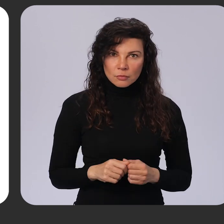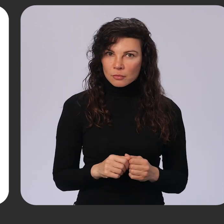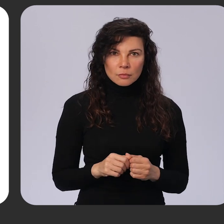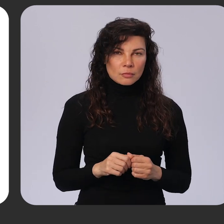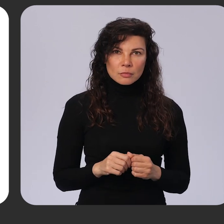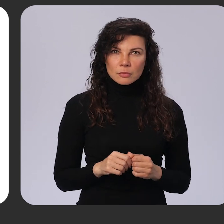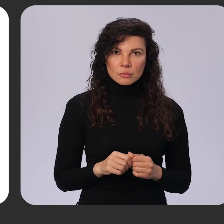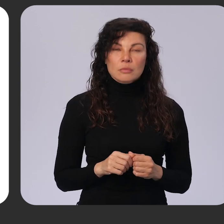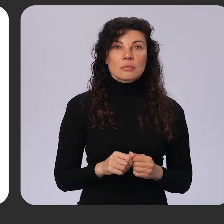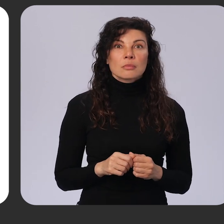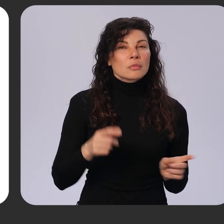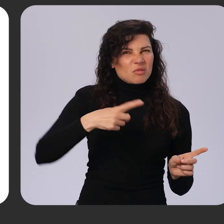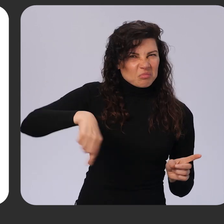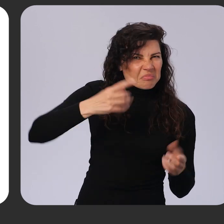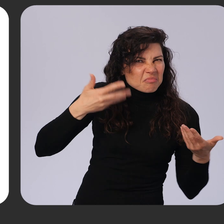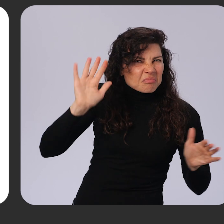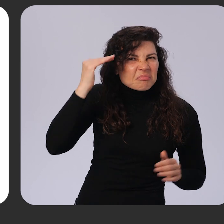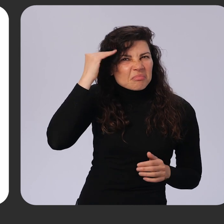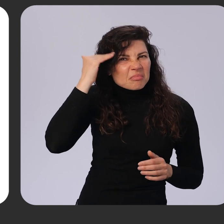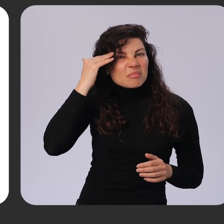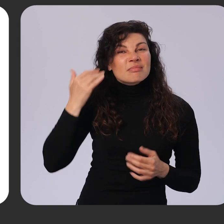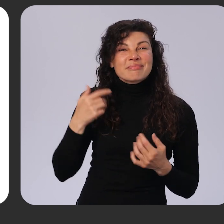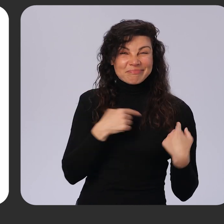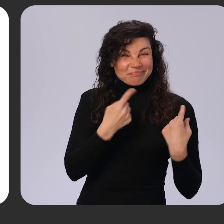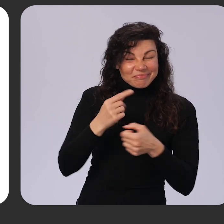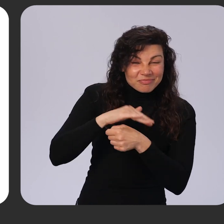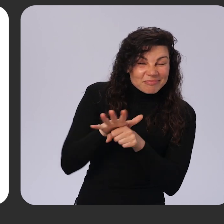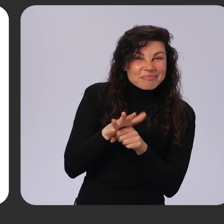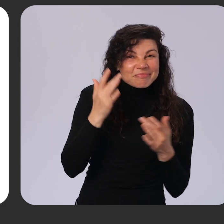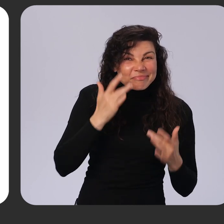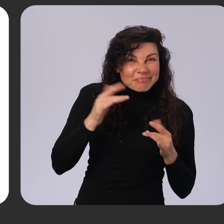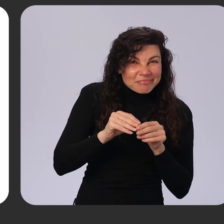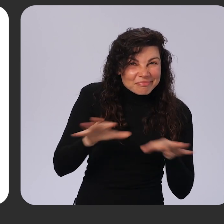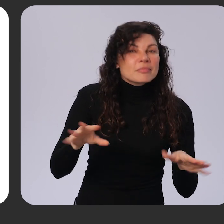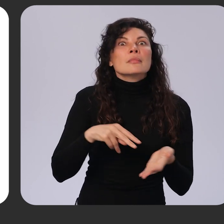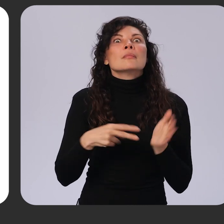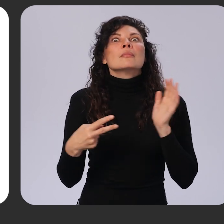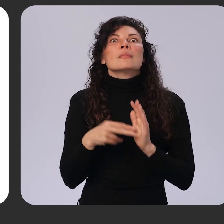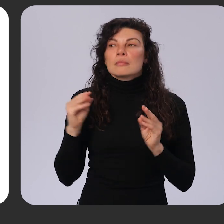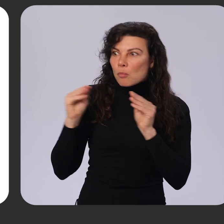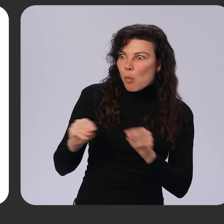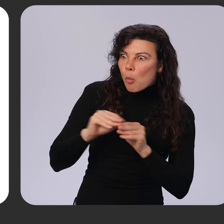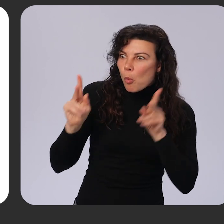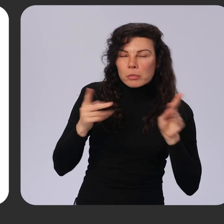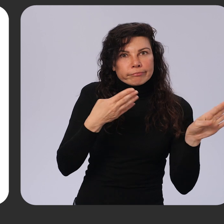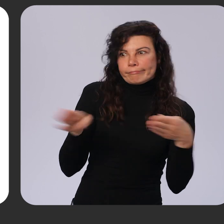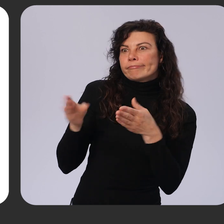As you already know, the COVID-19 pandemic has accelerated the shift towards online commerce. And